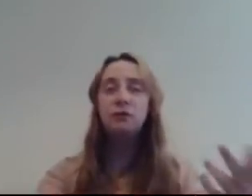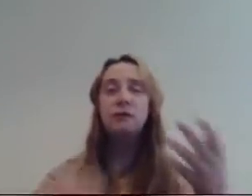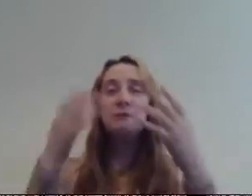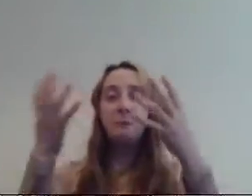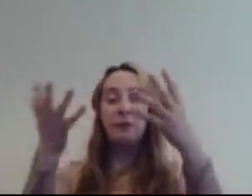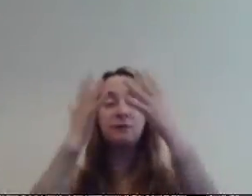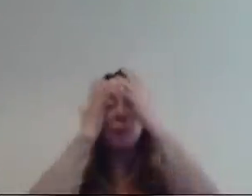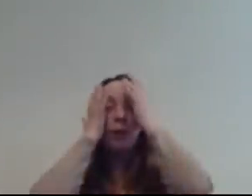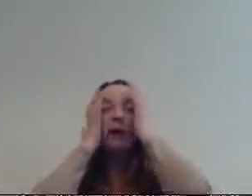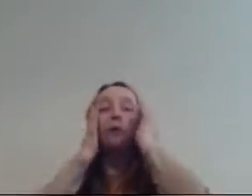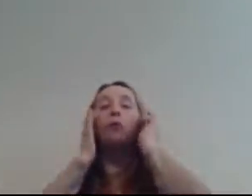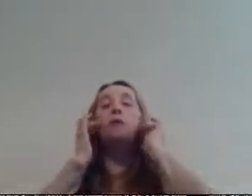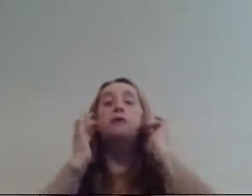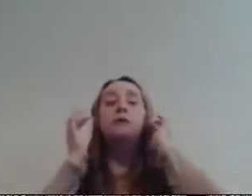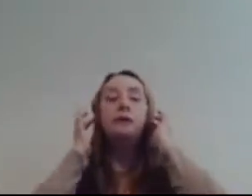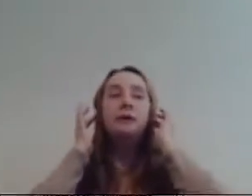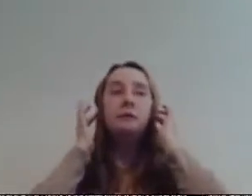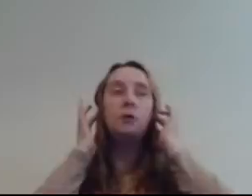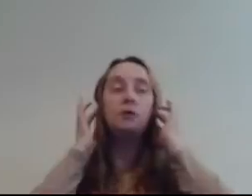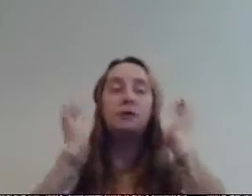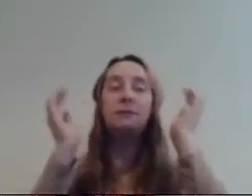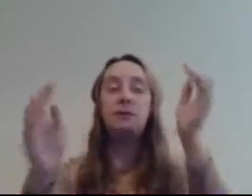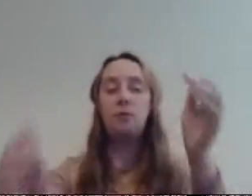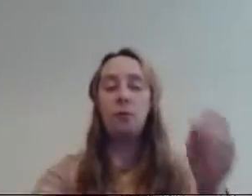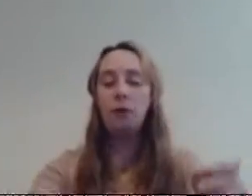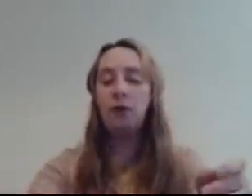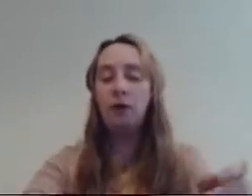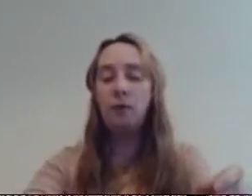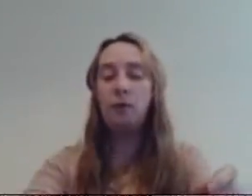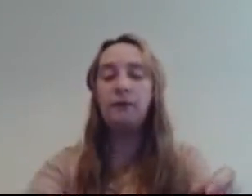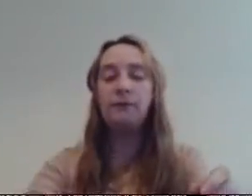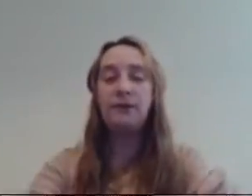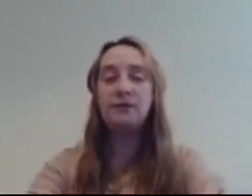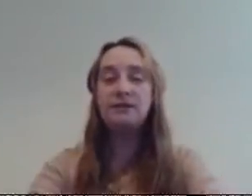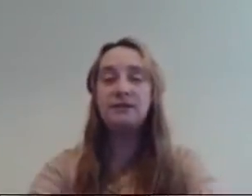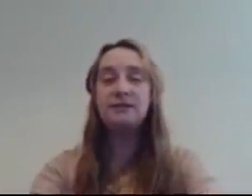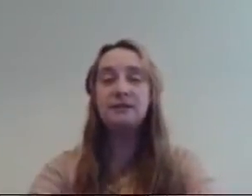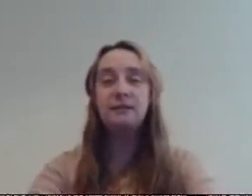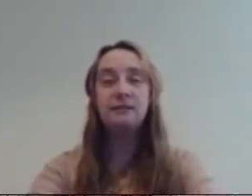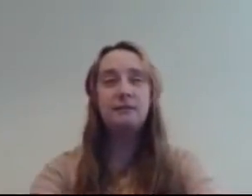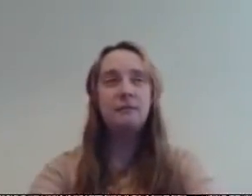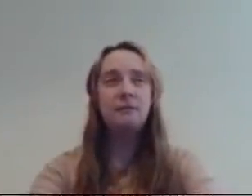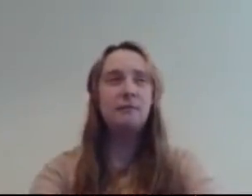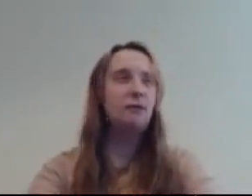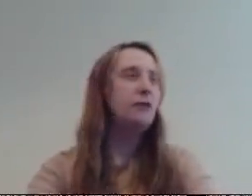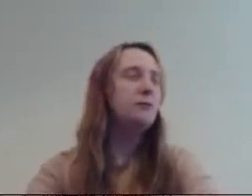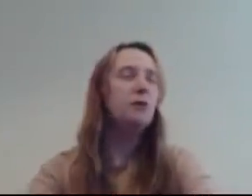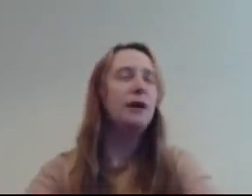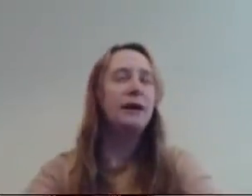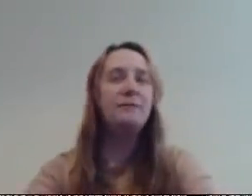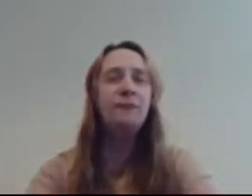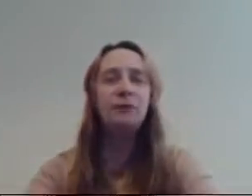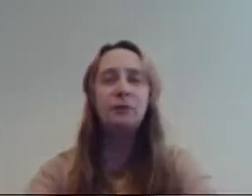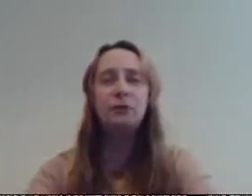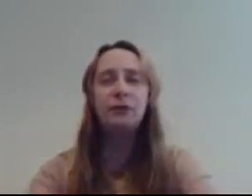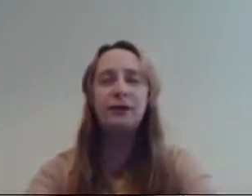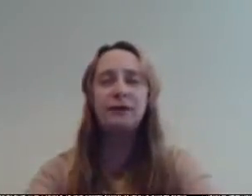but this wow we got to meet one of the vetriges i don't think we got a name from i don't think